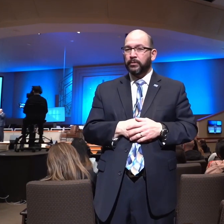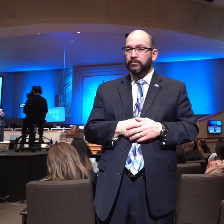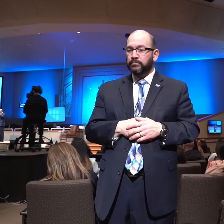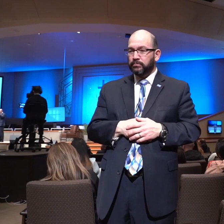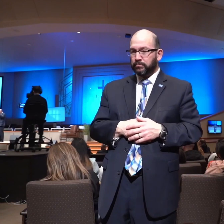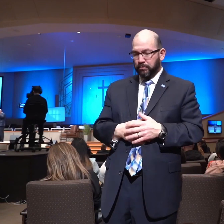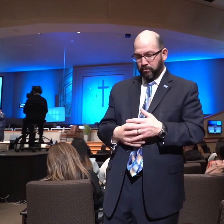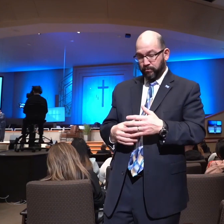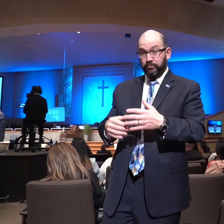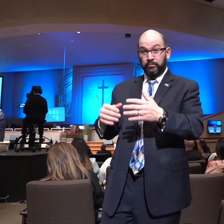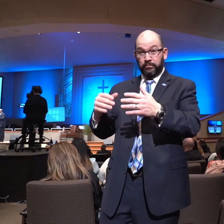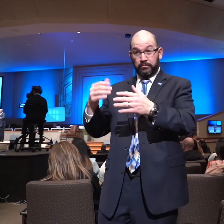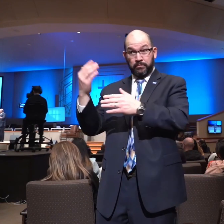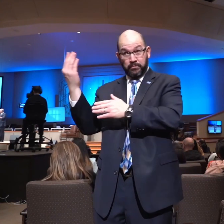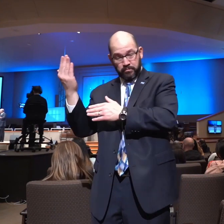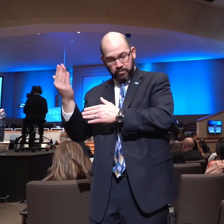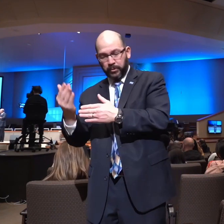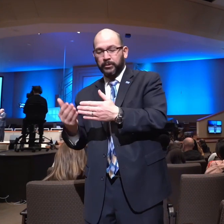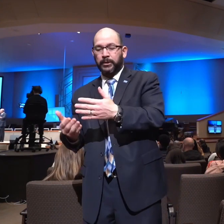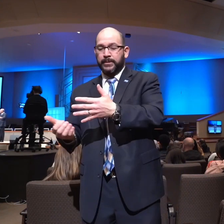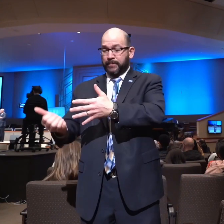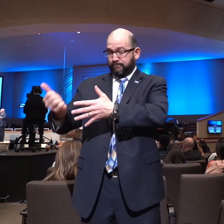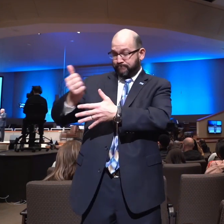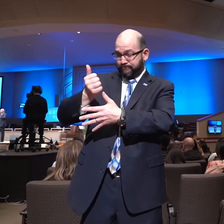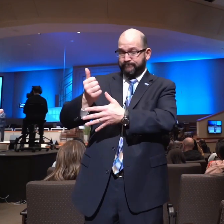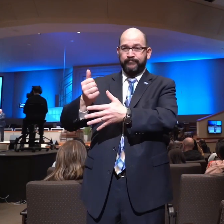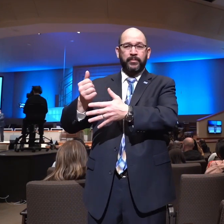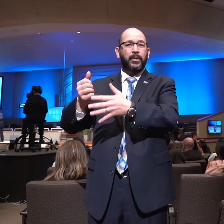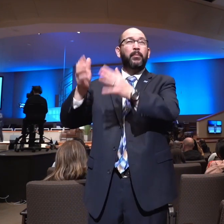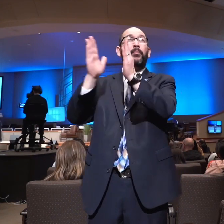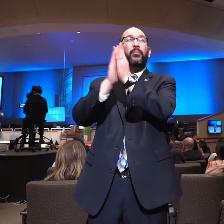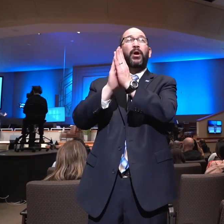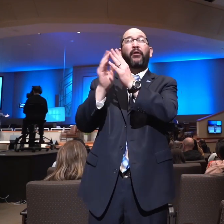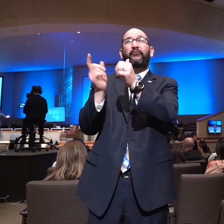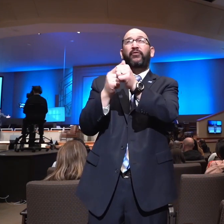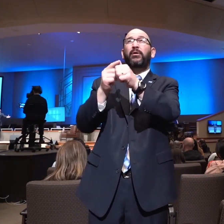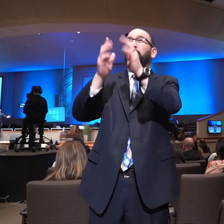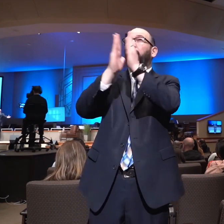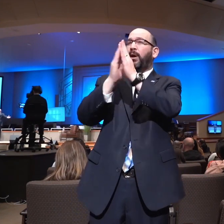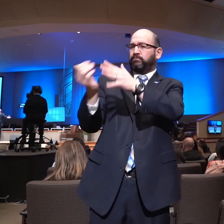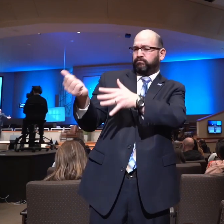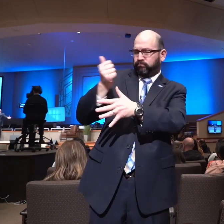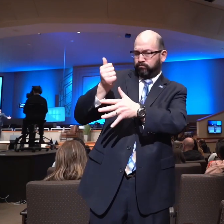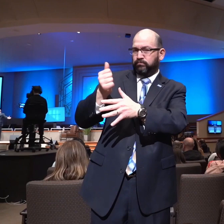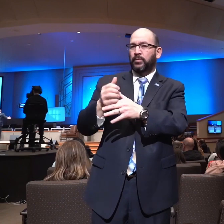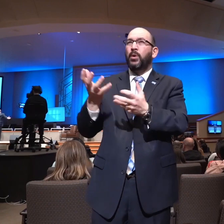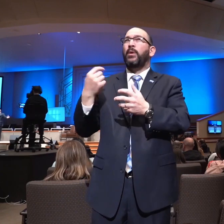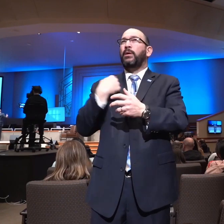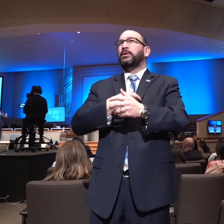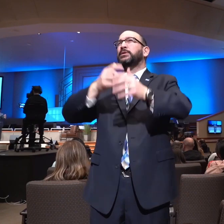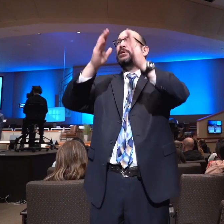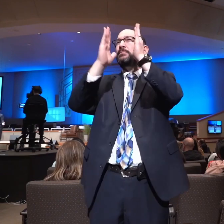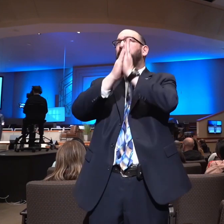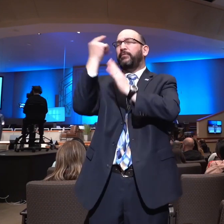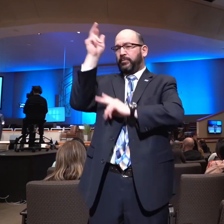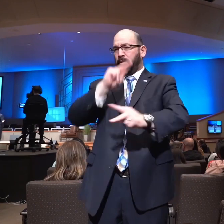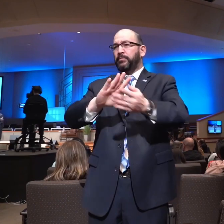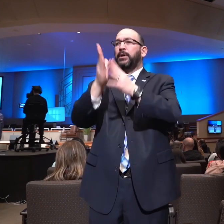all. The purpose of God is clear. He wants us praying so that all men everywhere can hear the gospel and be saved. And then notice